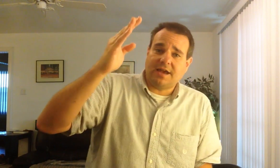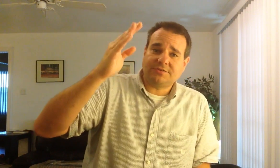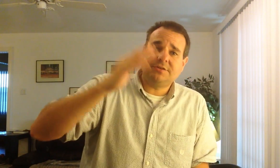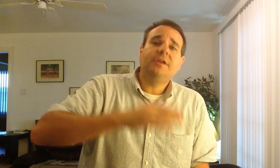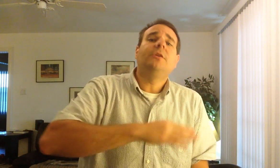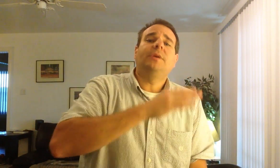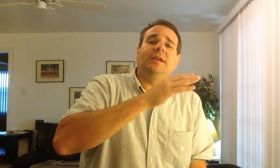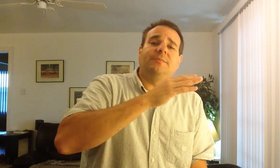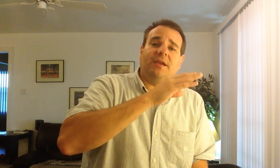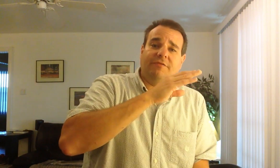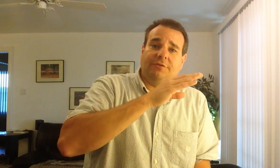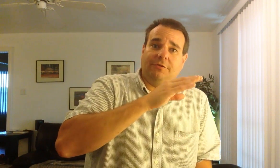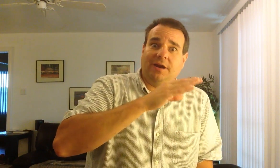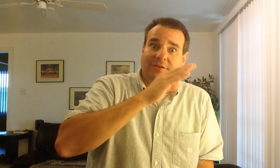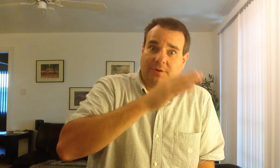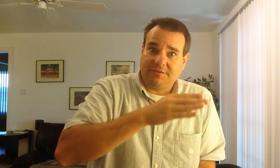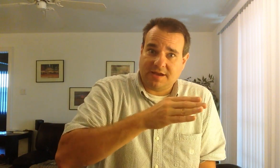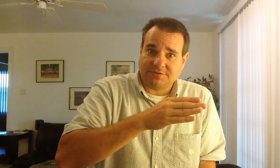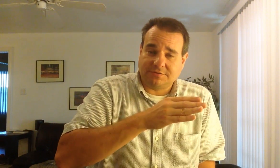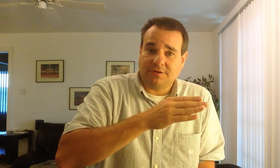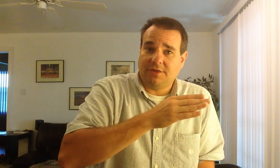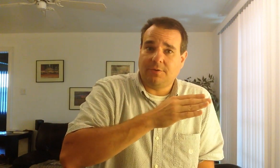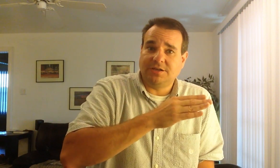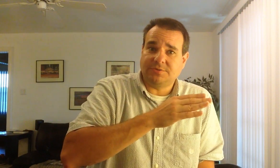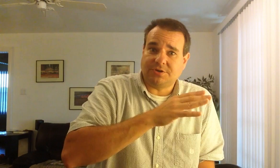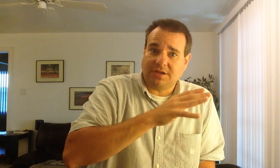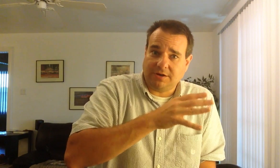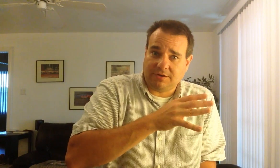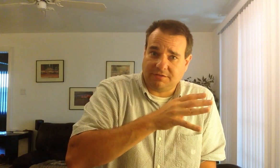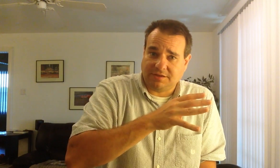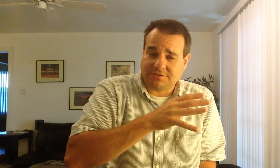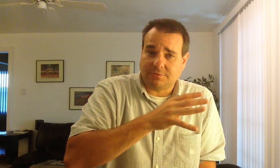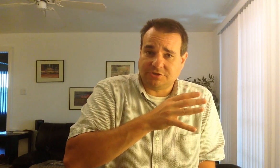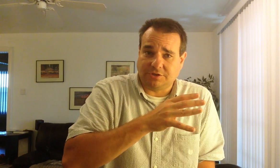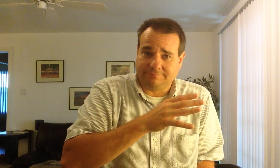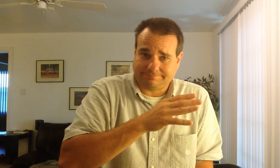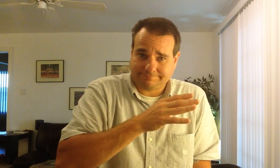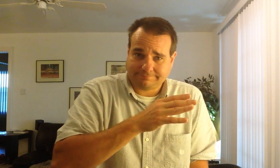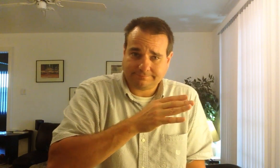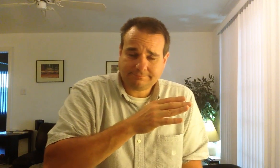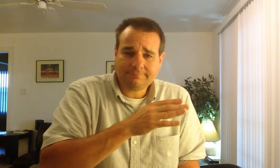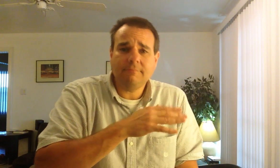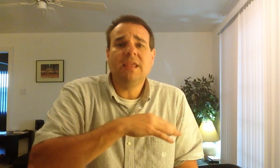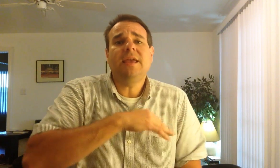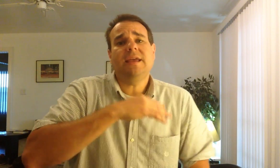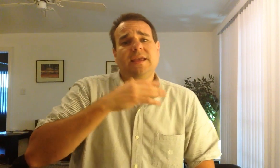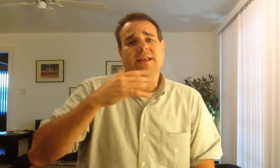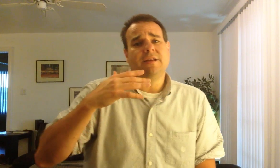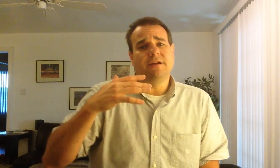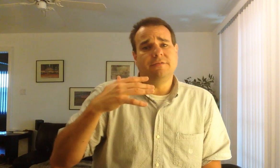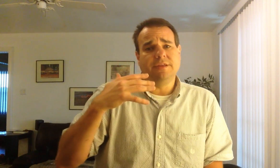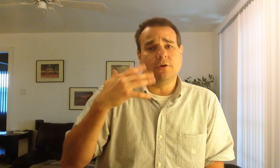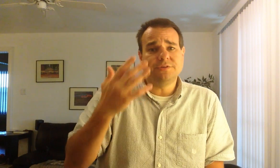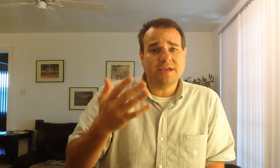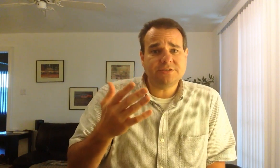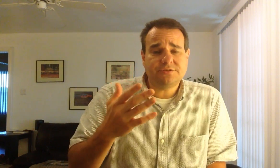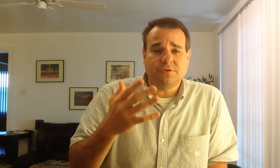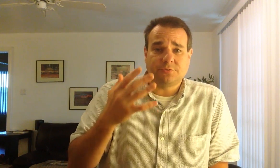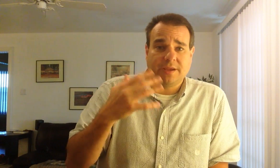,000, we need to make a filter right at 20,000. Otherwise, we start hearing things that we shouldn't. In the old days, those are